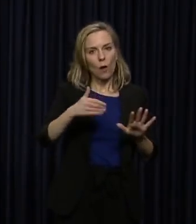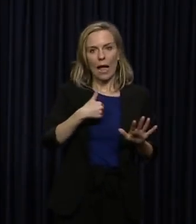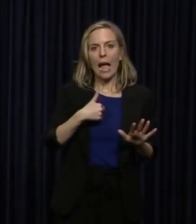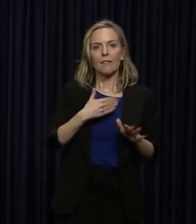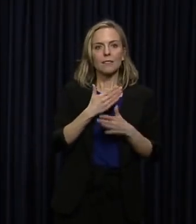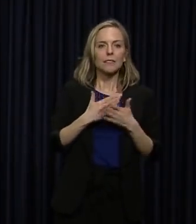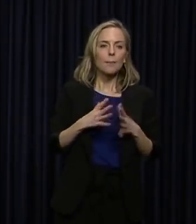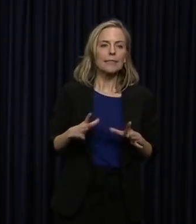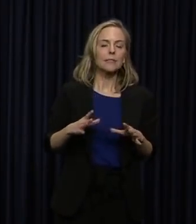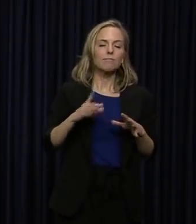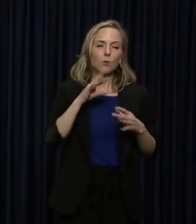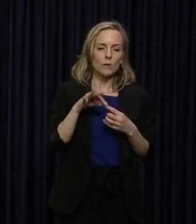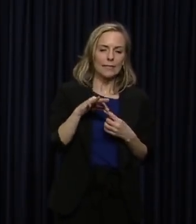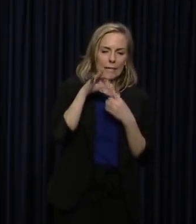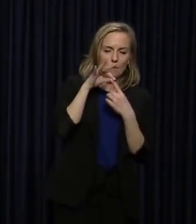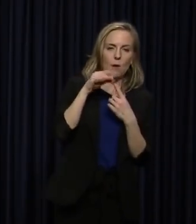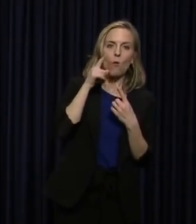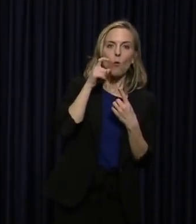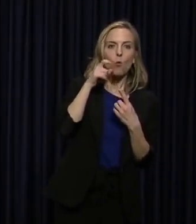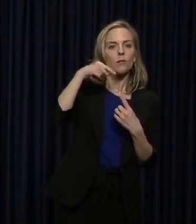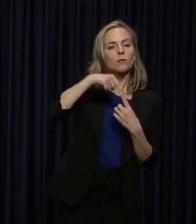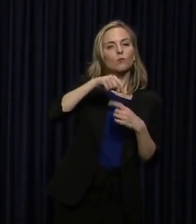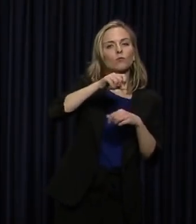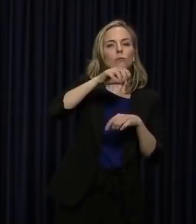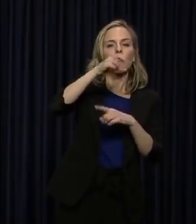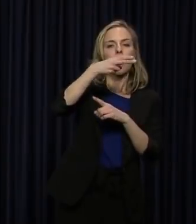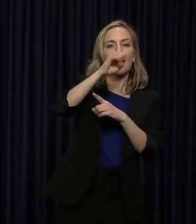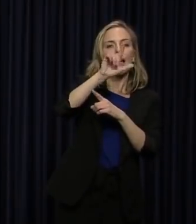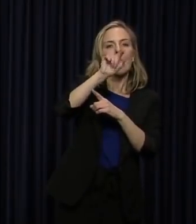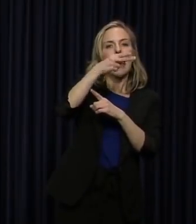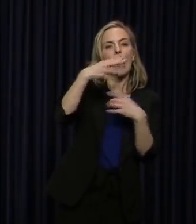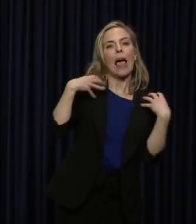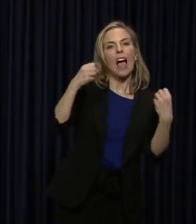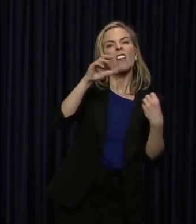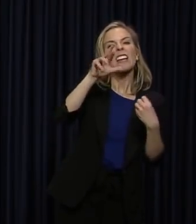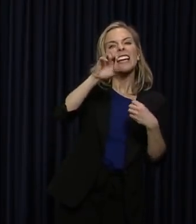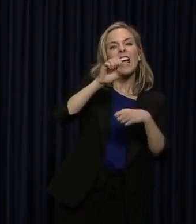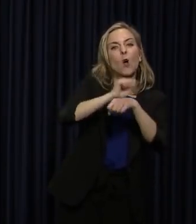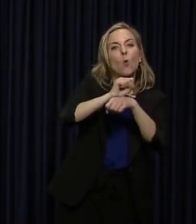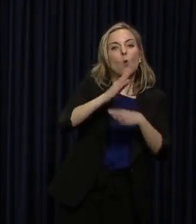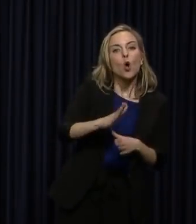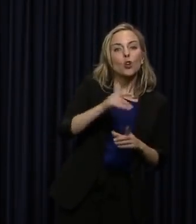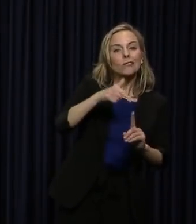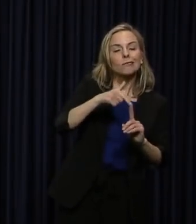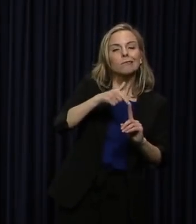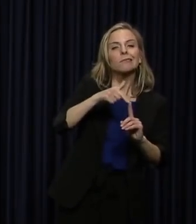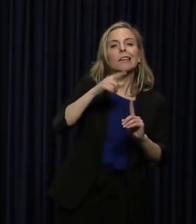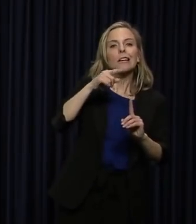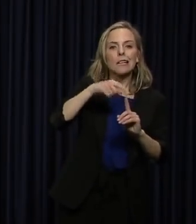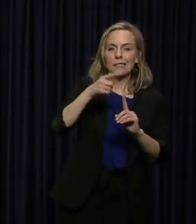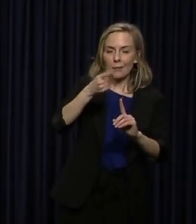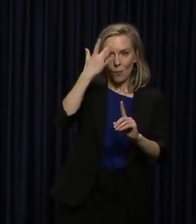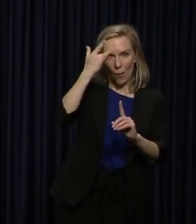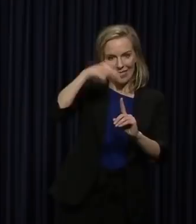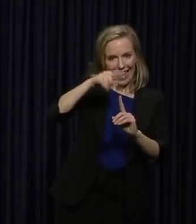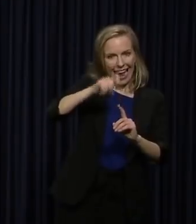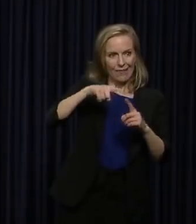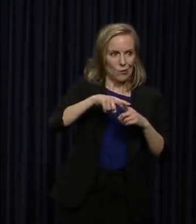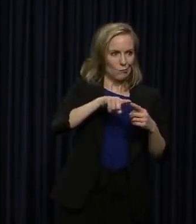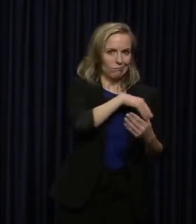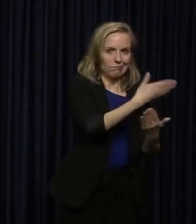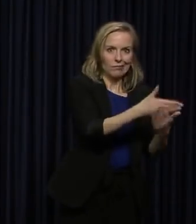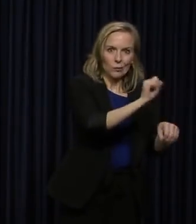will have some exceptions for our health care workers. They have to be able to get into work.